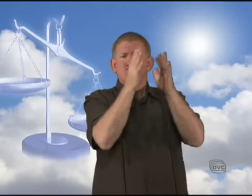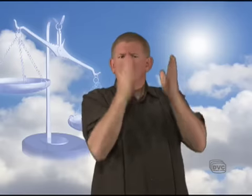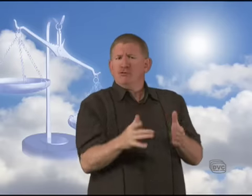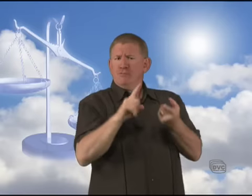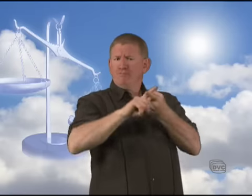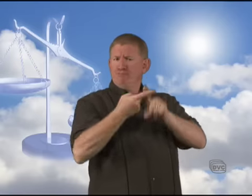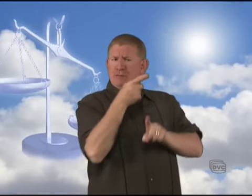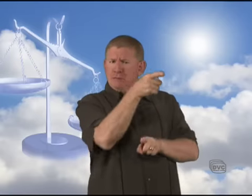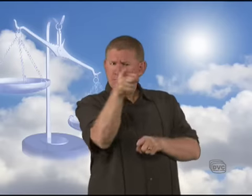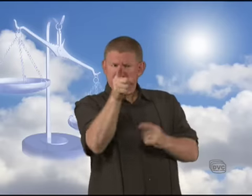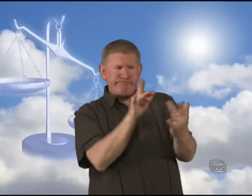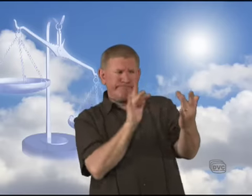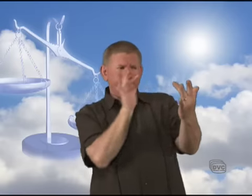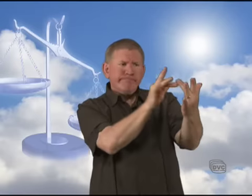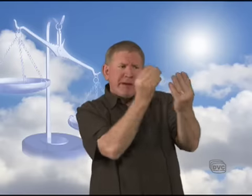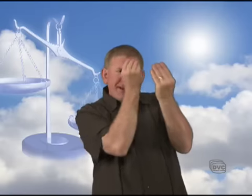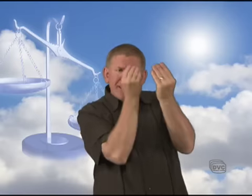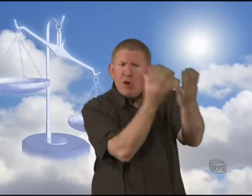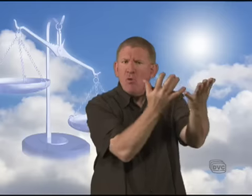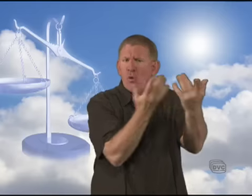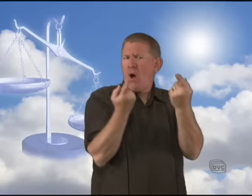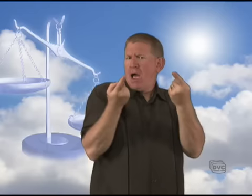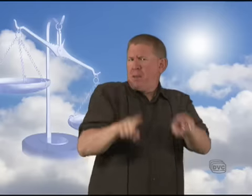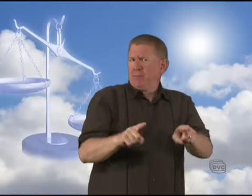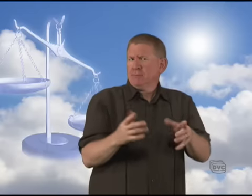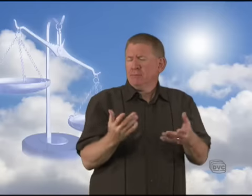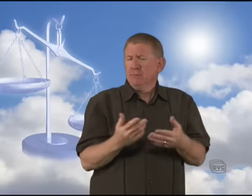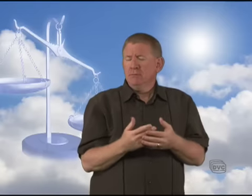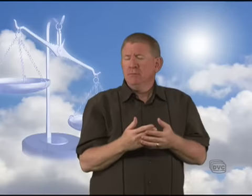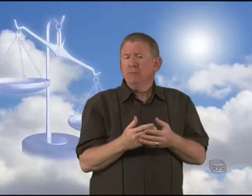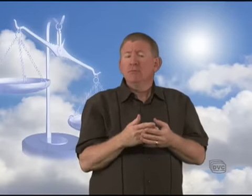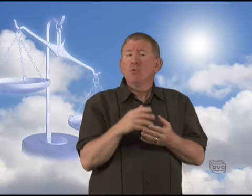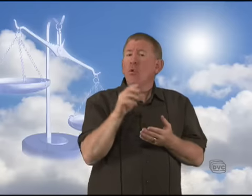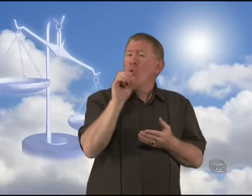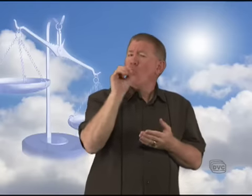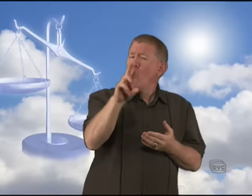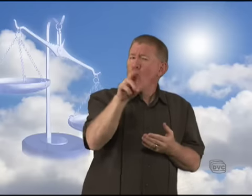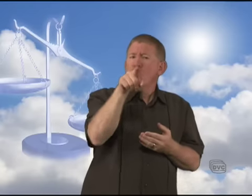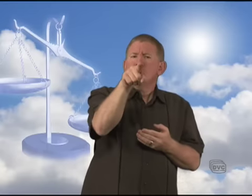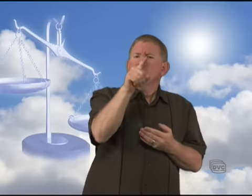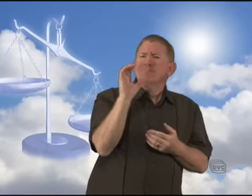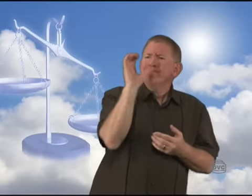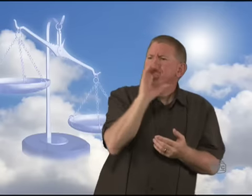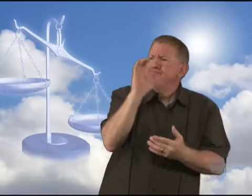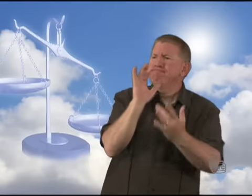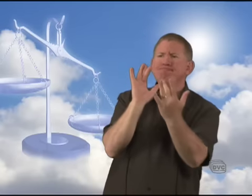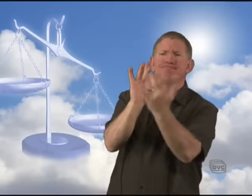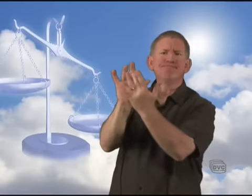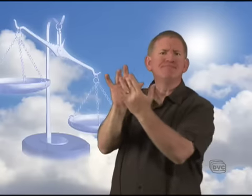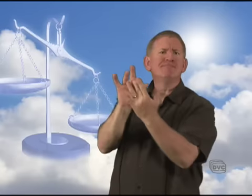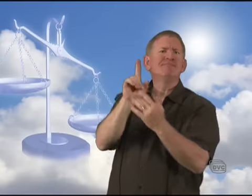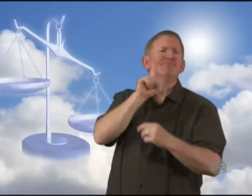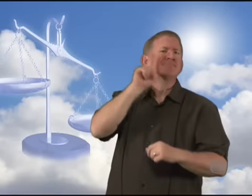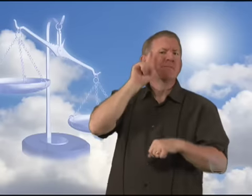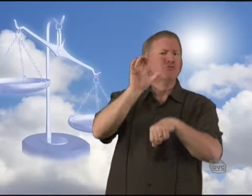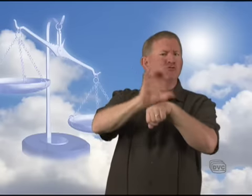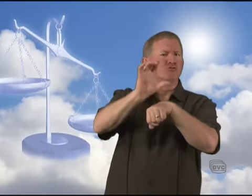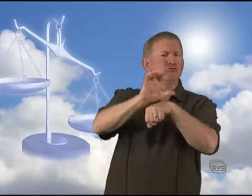friend, you can contact them and let them know what you recently prayed. Or maybe there's a deaf church that's near you, you can